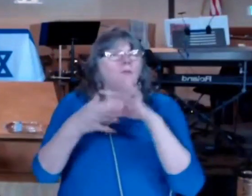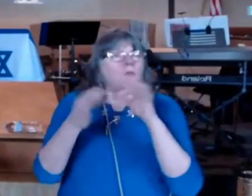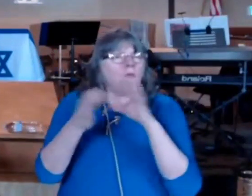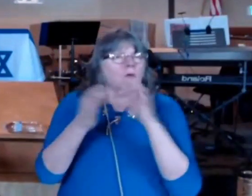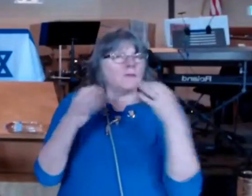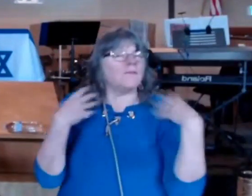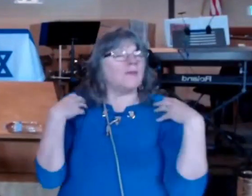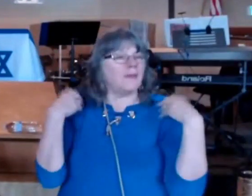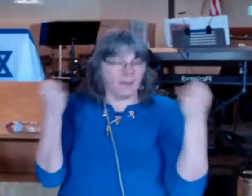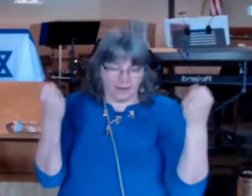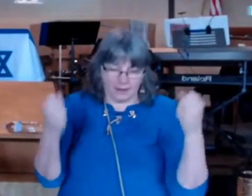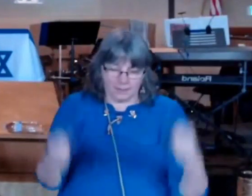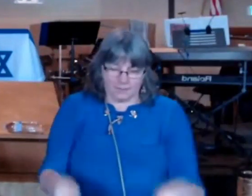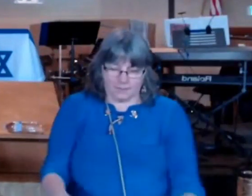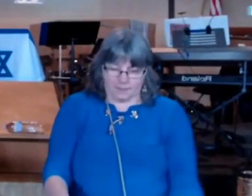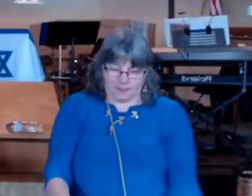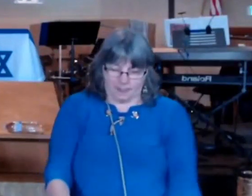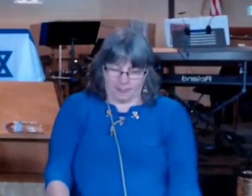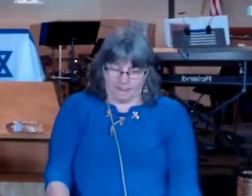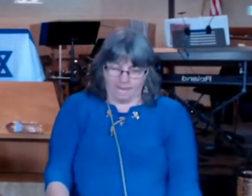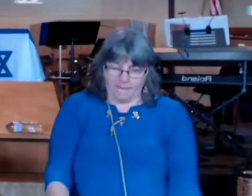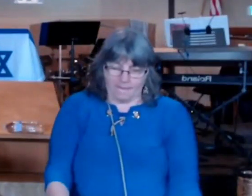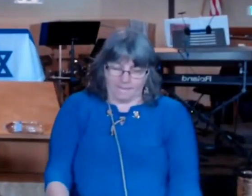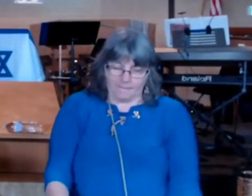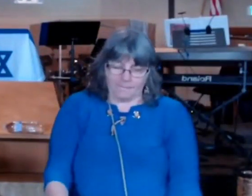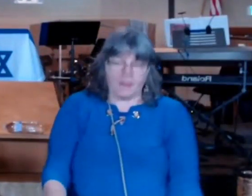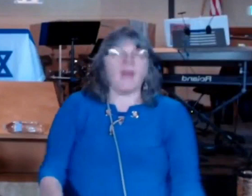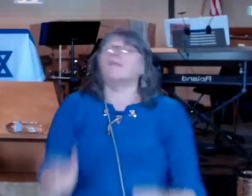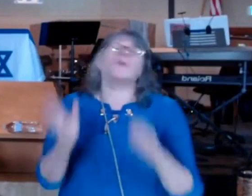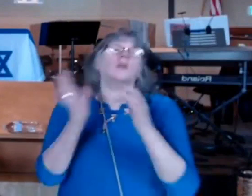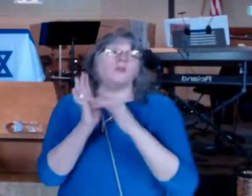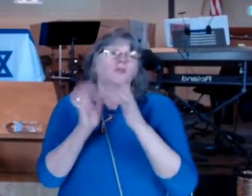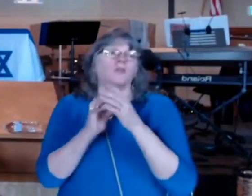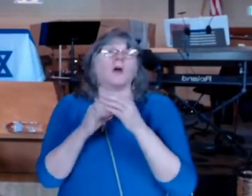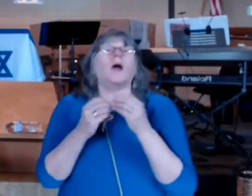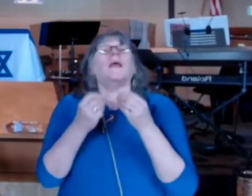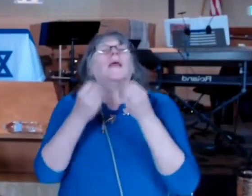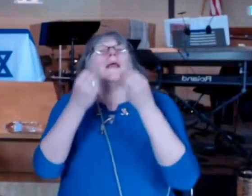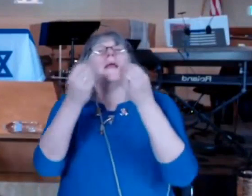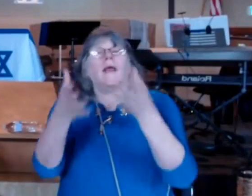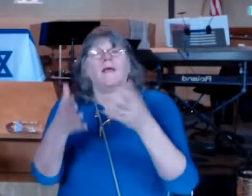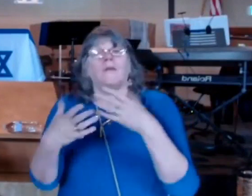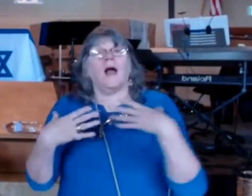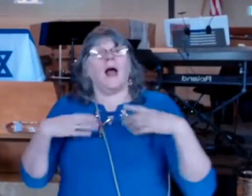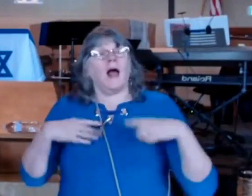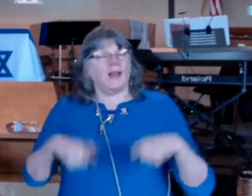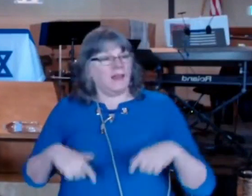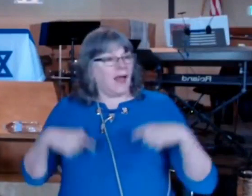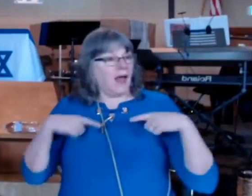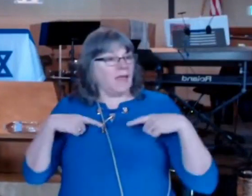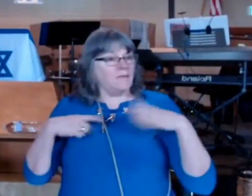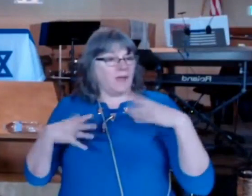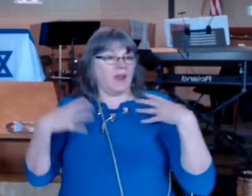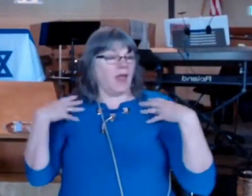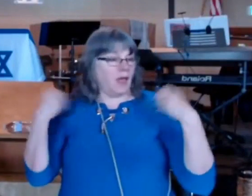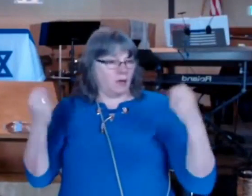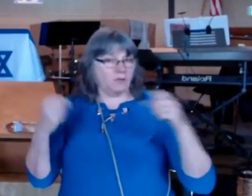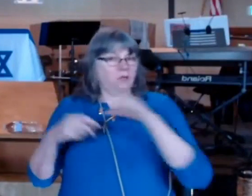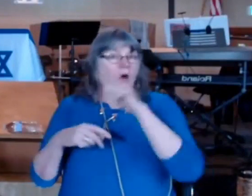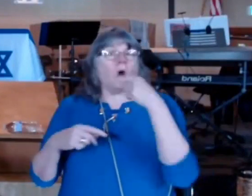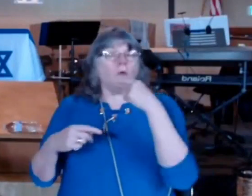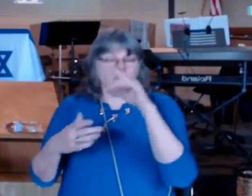giving new life to all life and health to all he touched and we read in the book of Acts